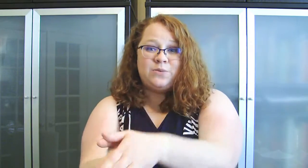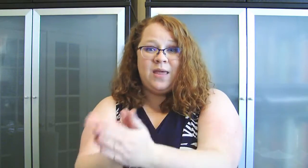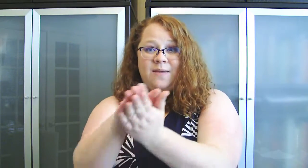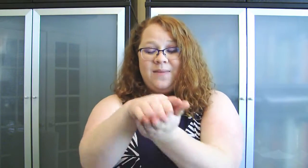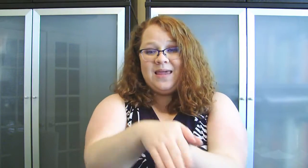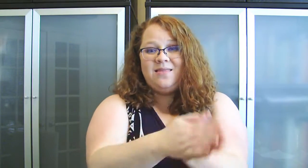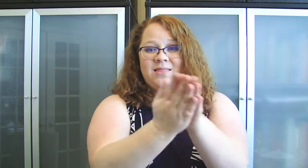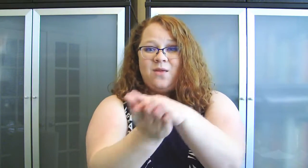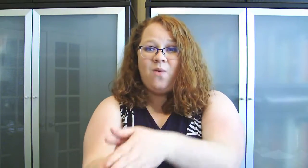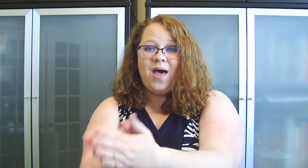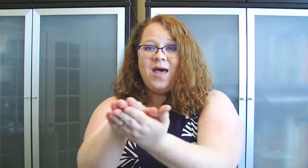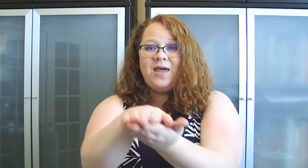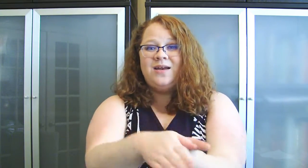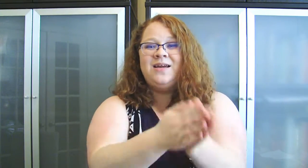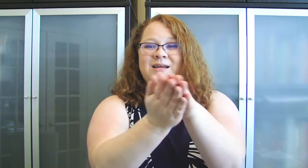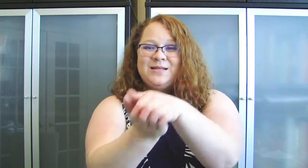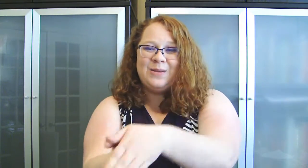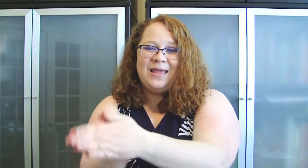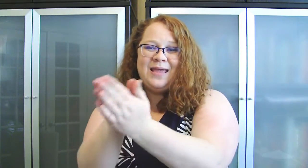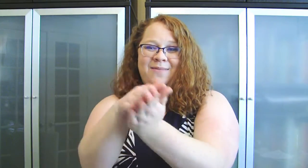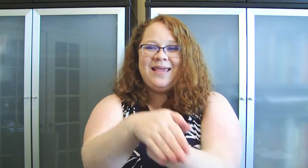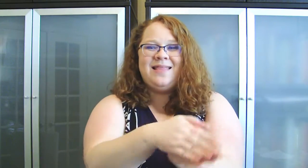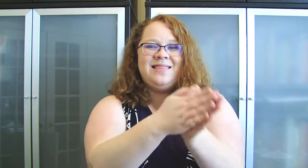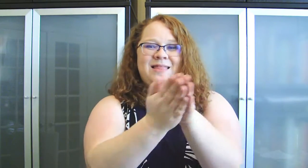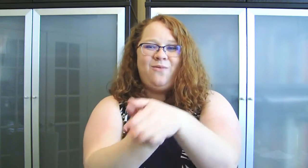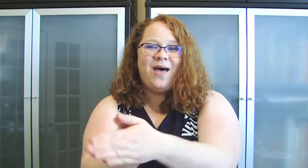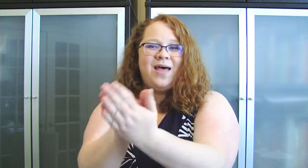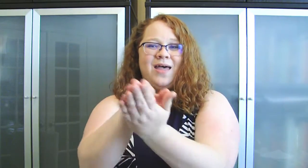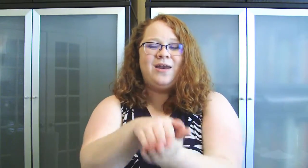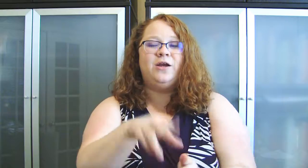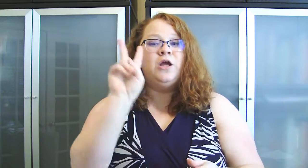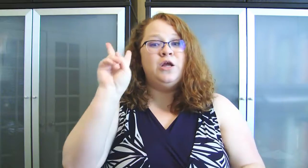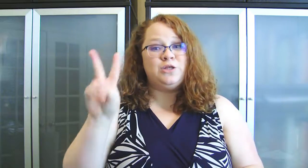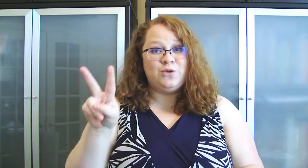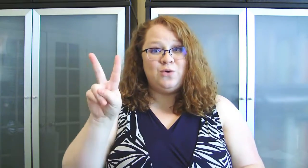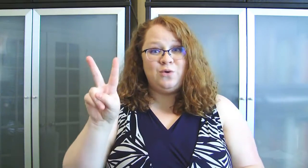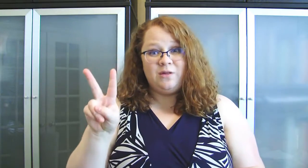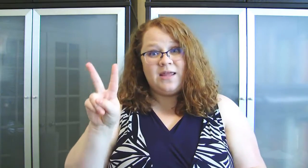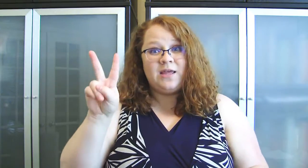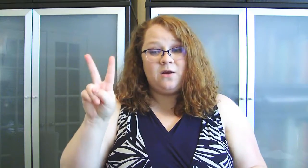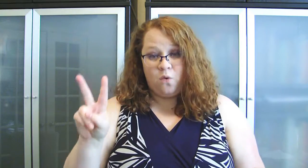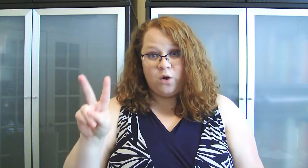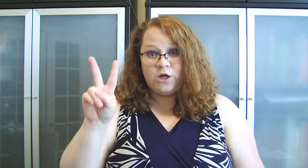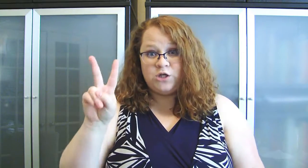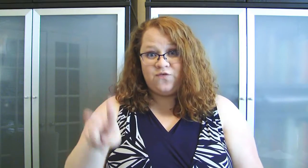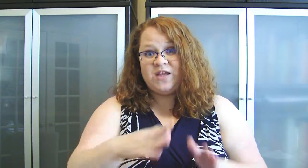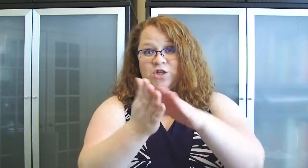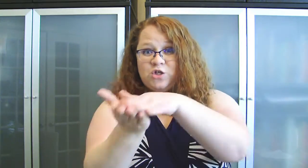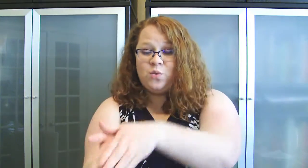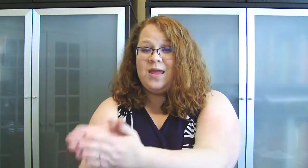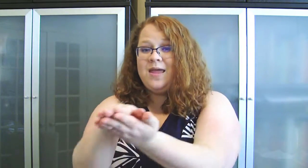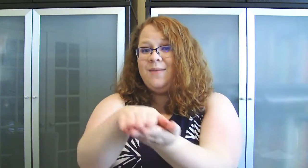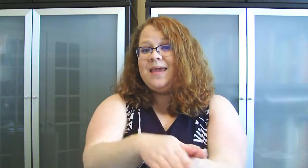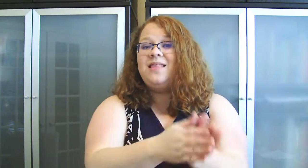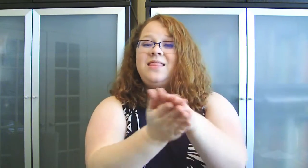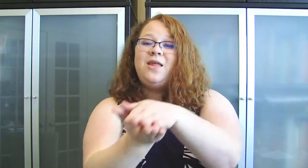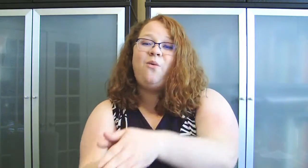swimming in the water, swimming in the water. Two little orange fish swimming in the